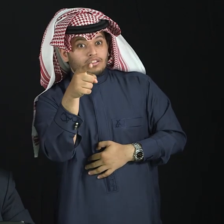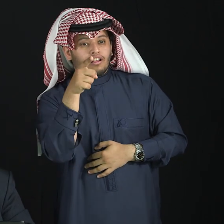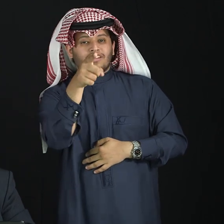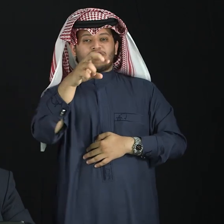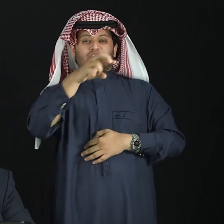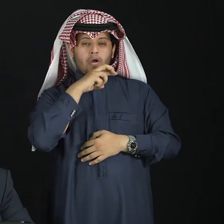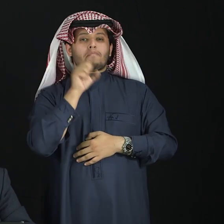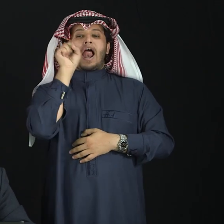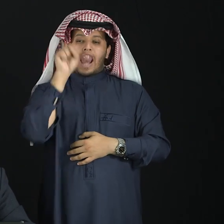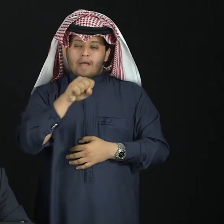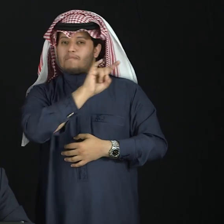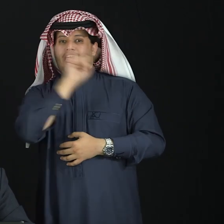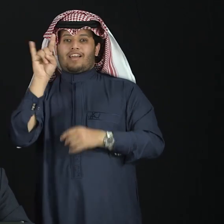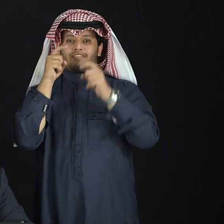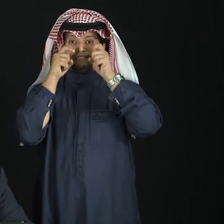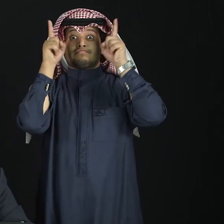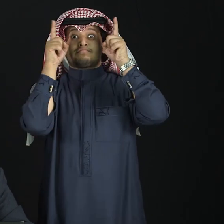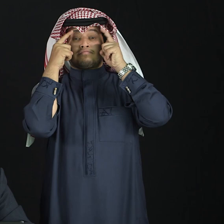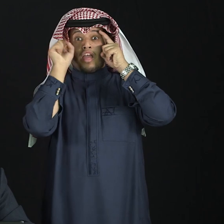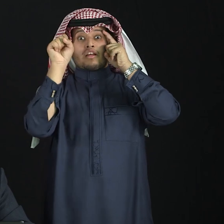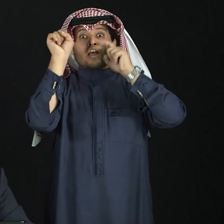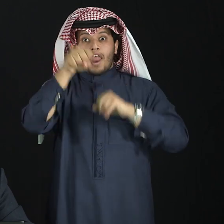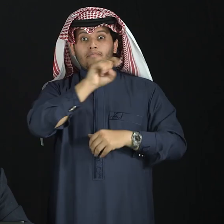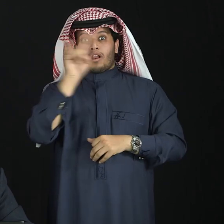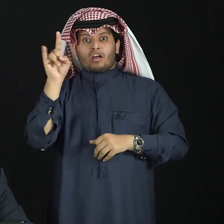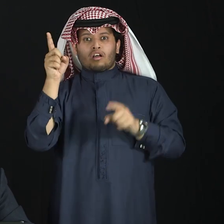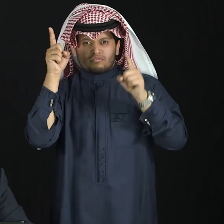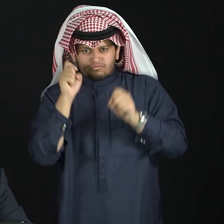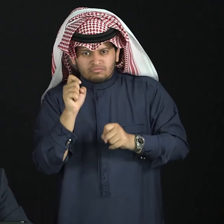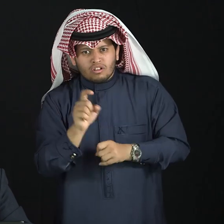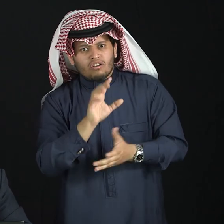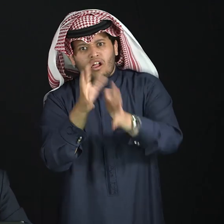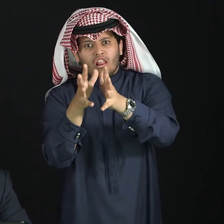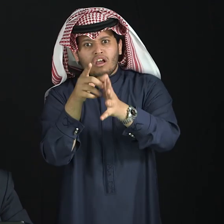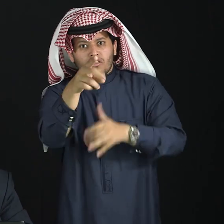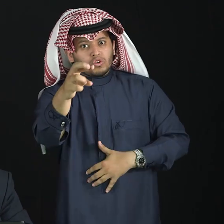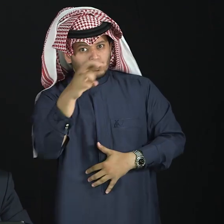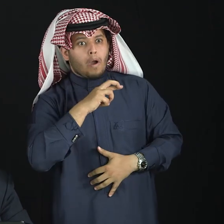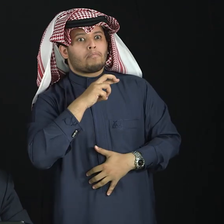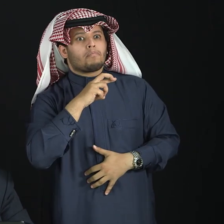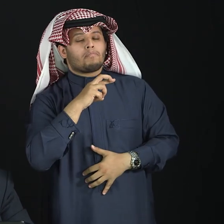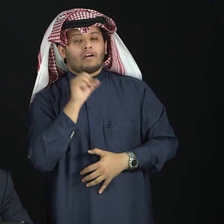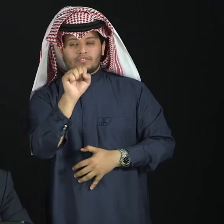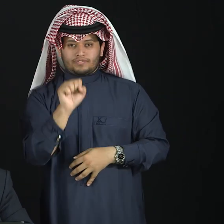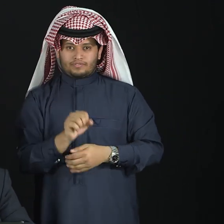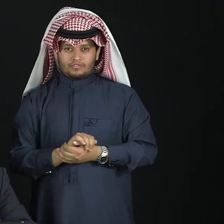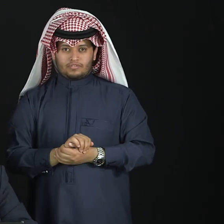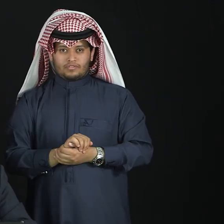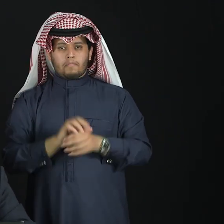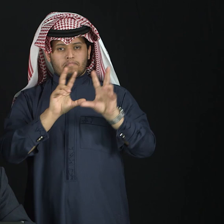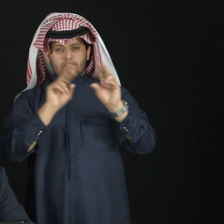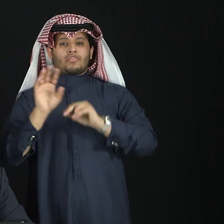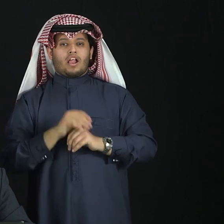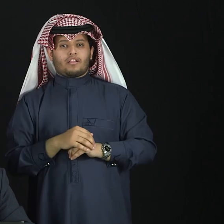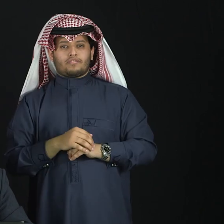with your eyebrows going up to reveal inquiry or astonishment. Like for example,